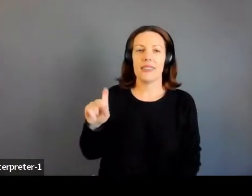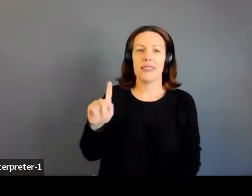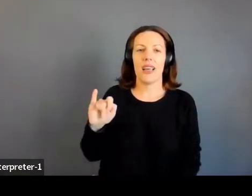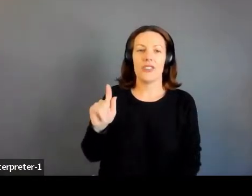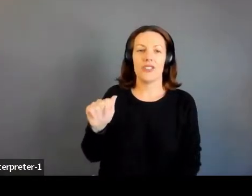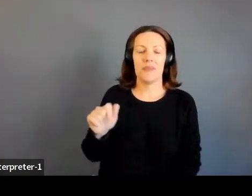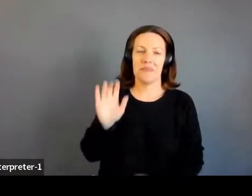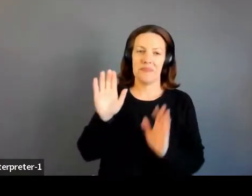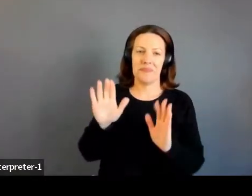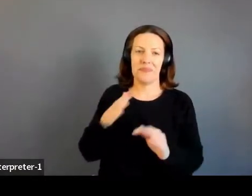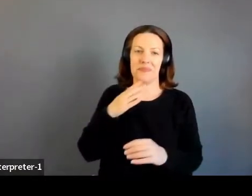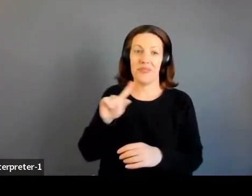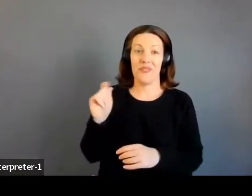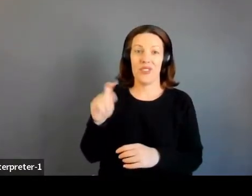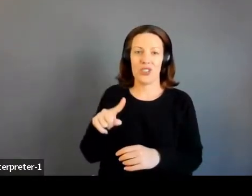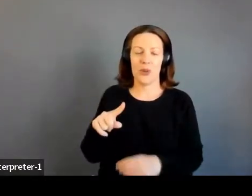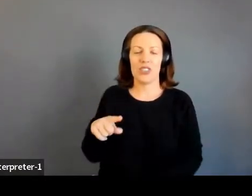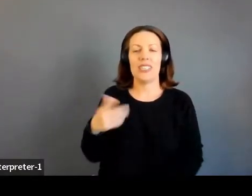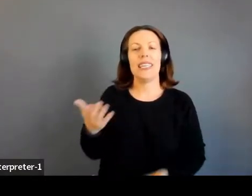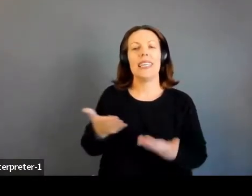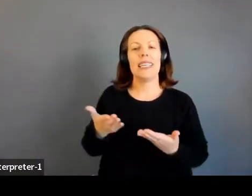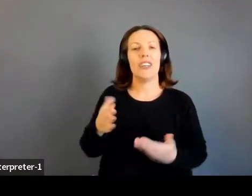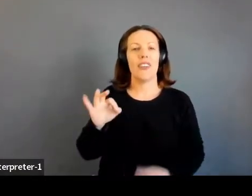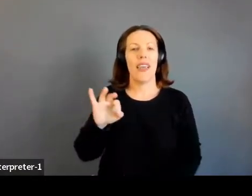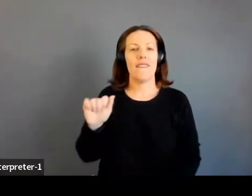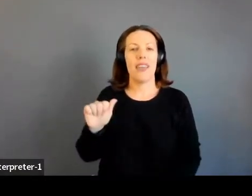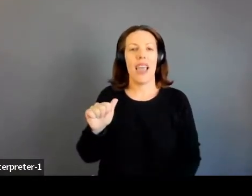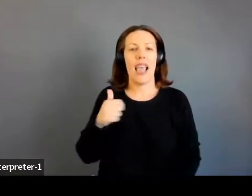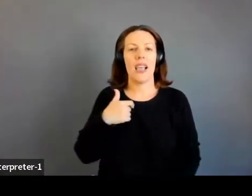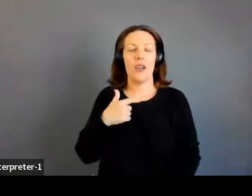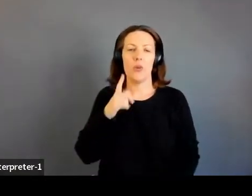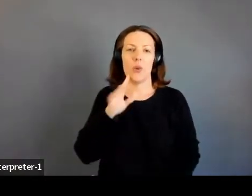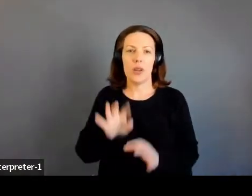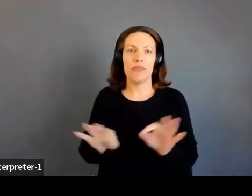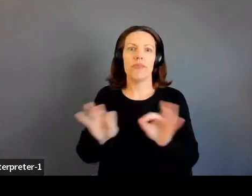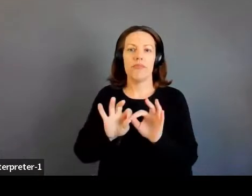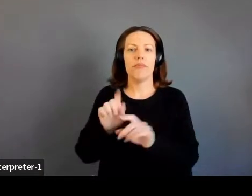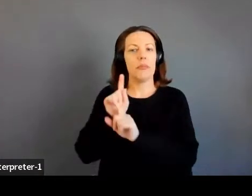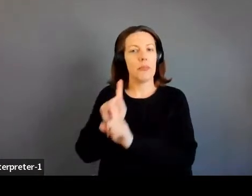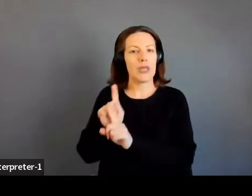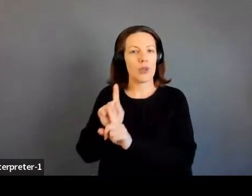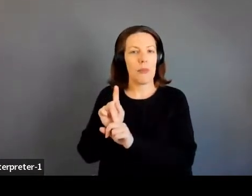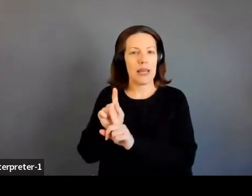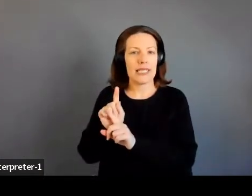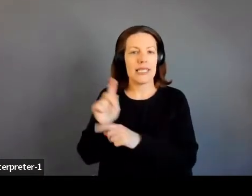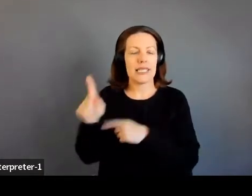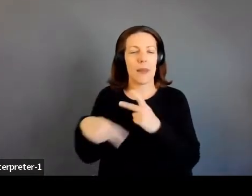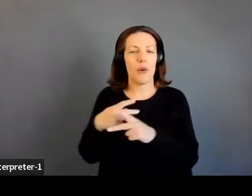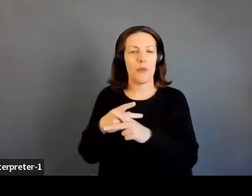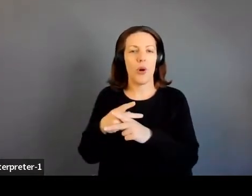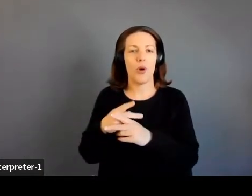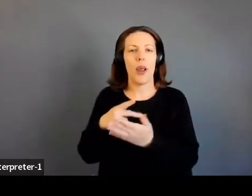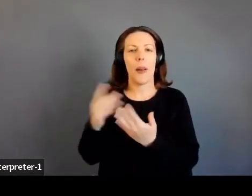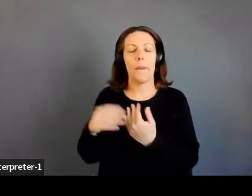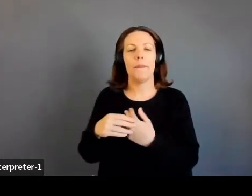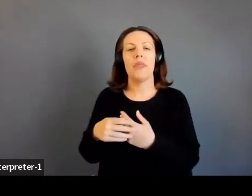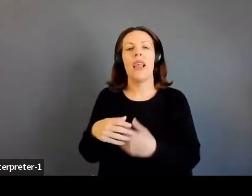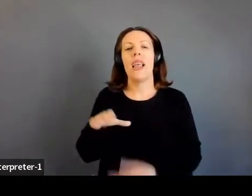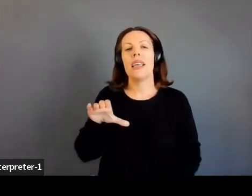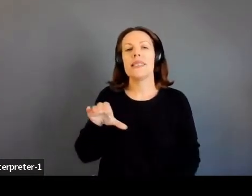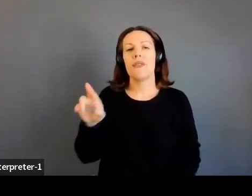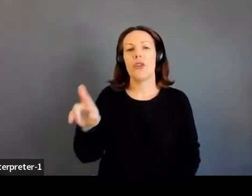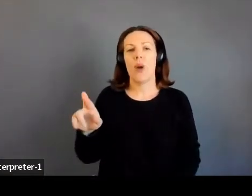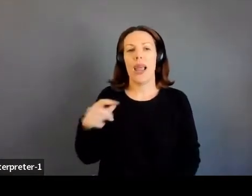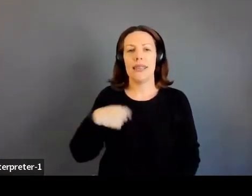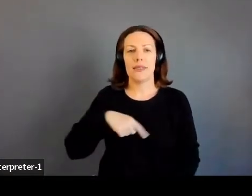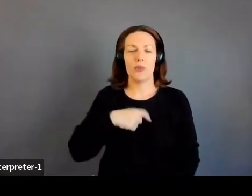questions. Here at the FAA, we are big on mentor mentee type programming. fact, in the Office of Civil Rights, we